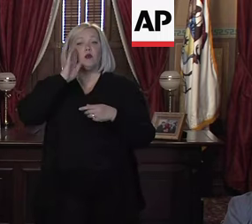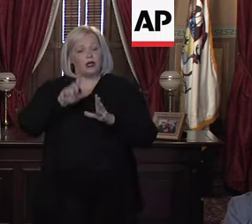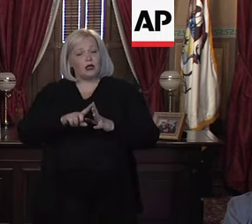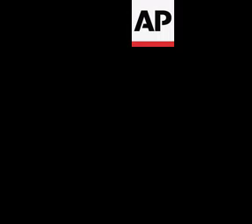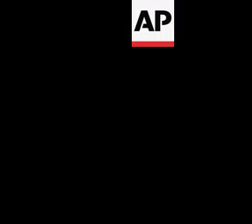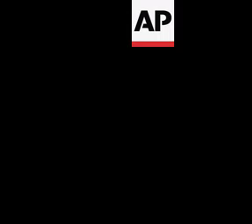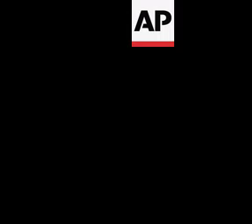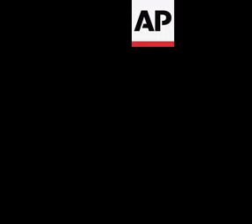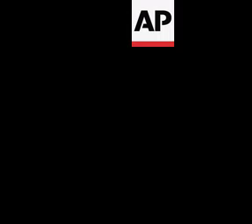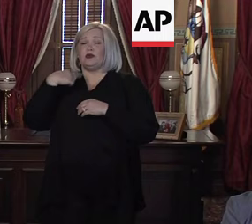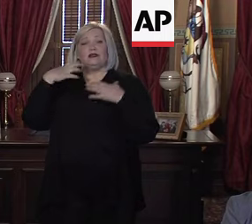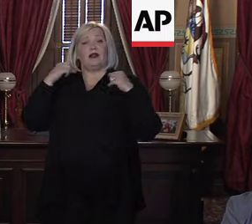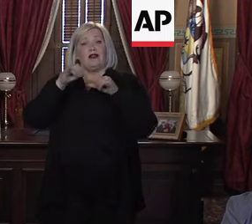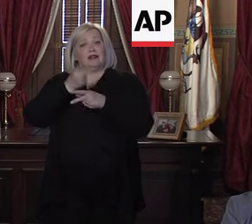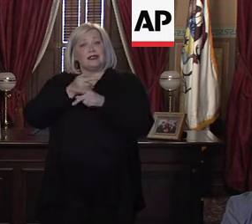yet.